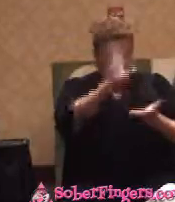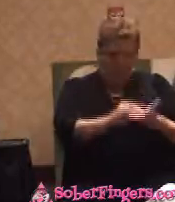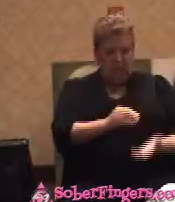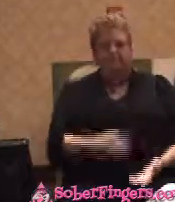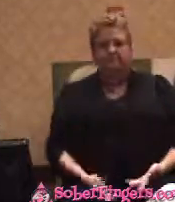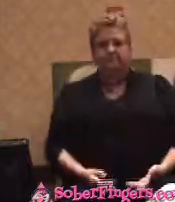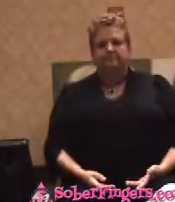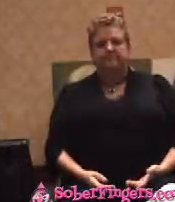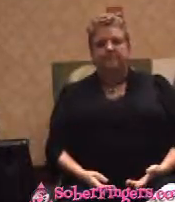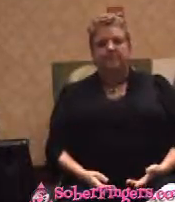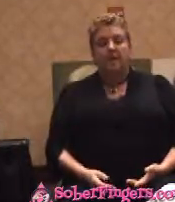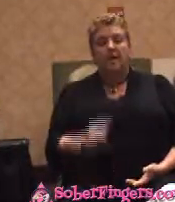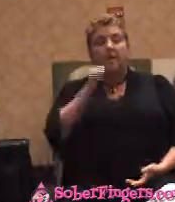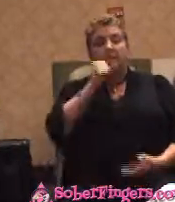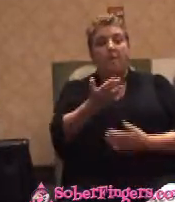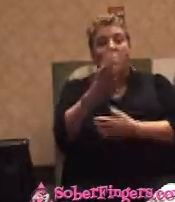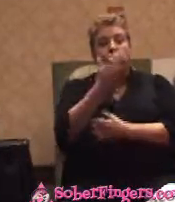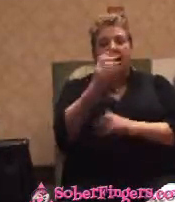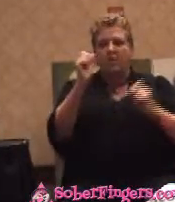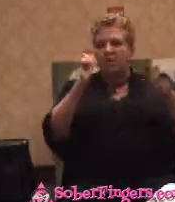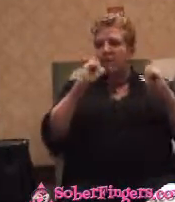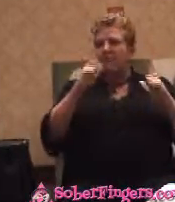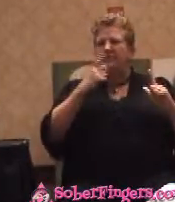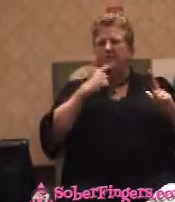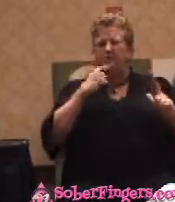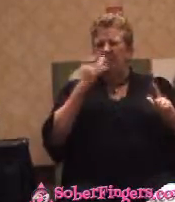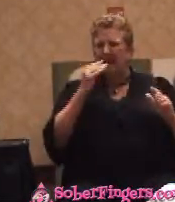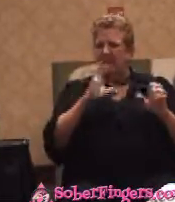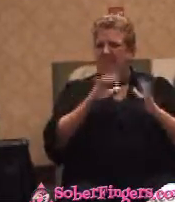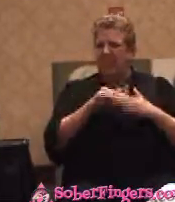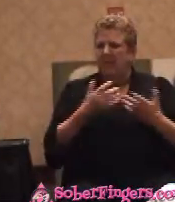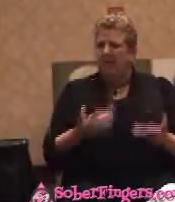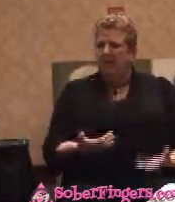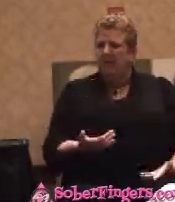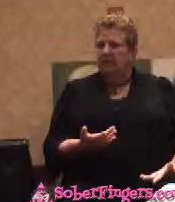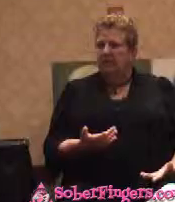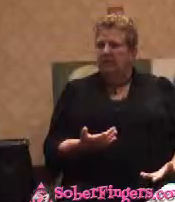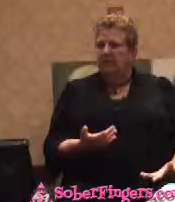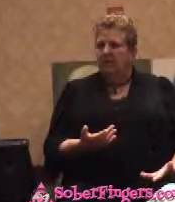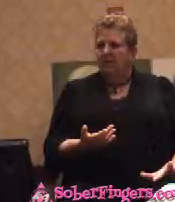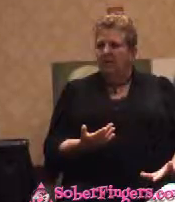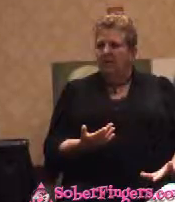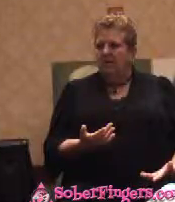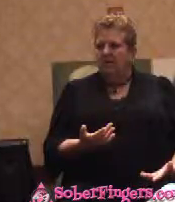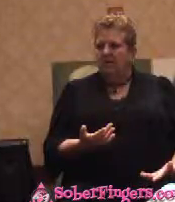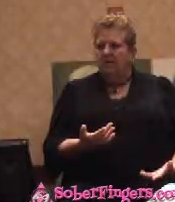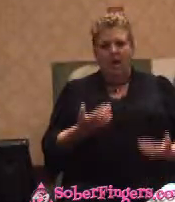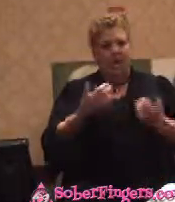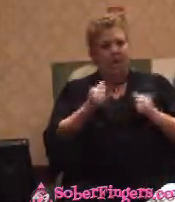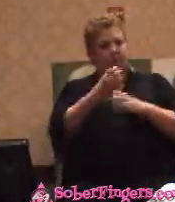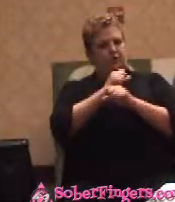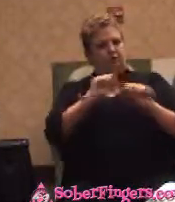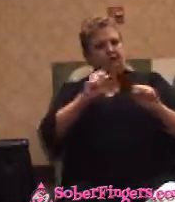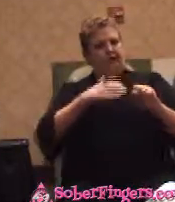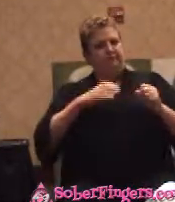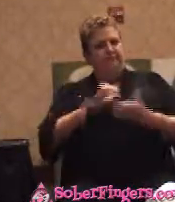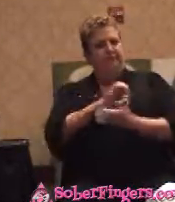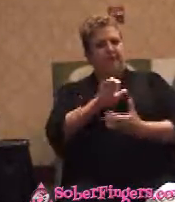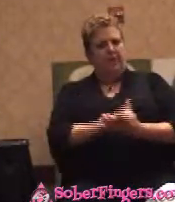And then I wake up the next morning, I wonder, why did I do that? I'm trying to save my marriage. Why did I do that?